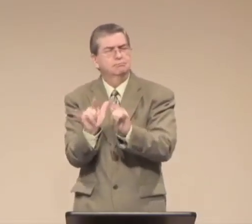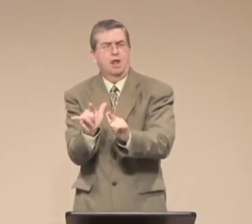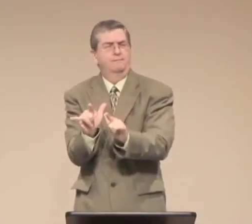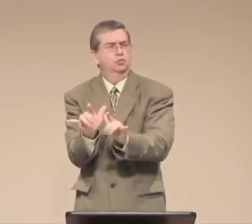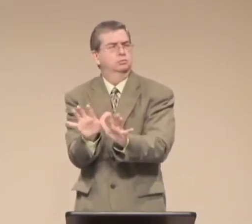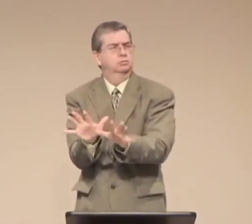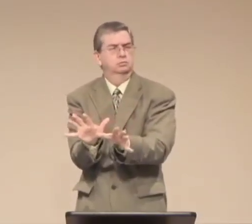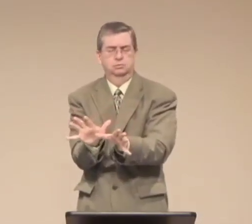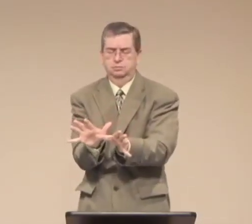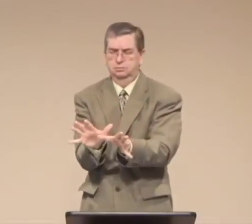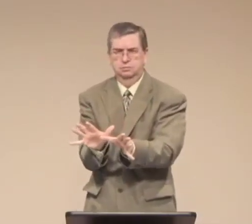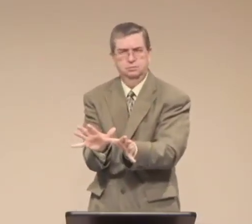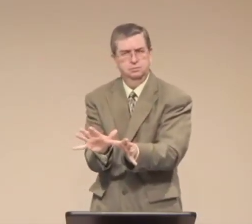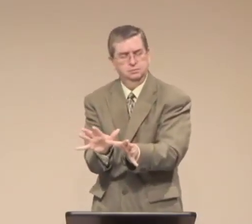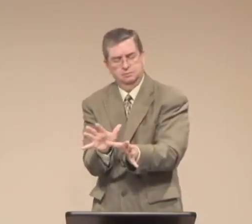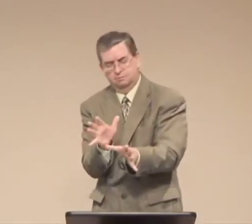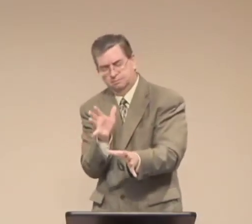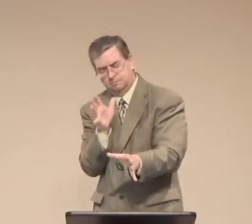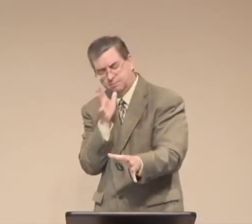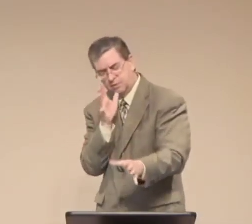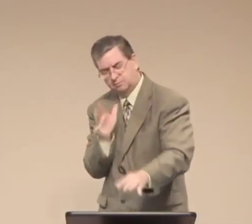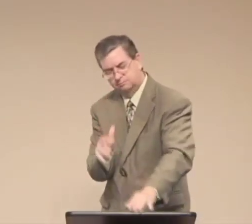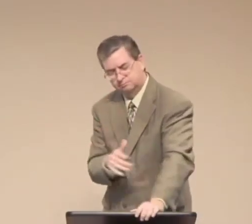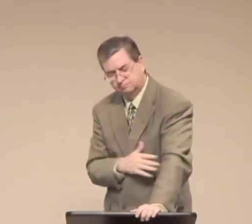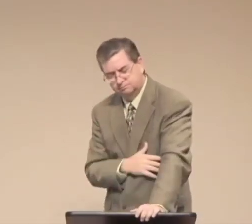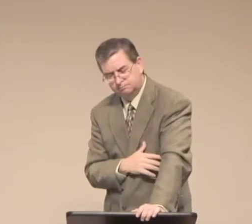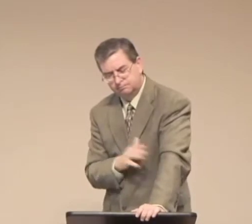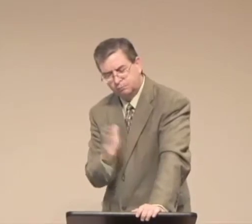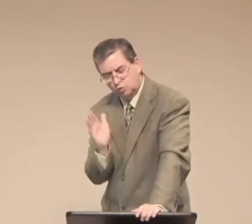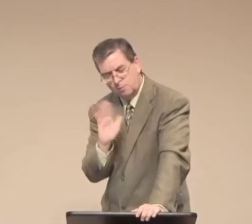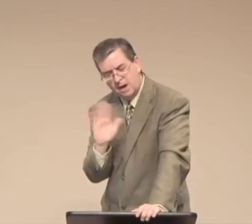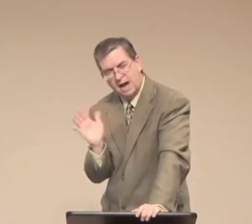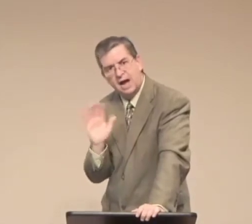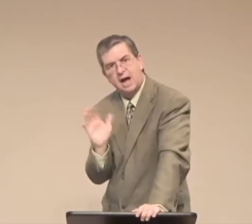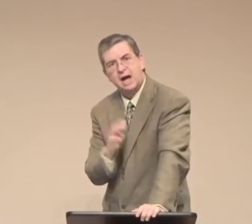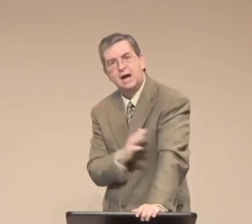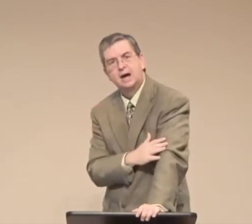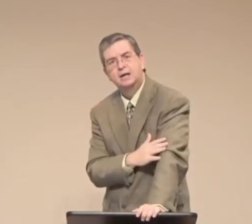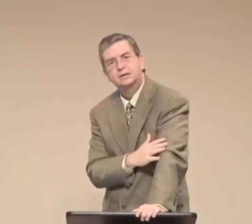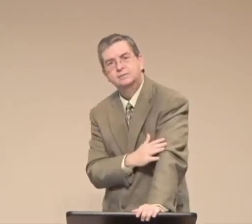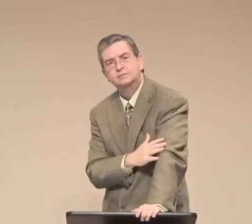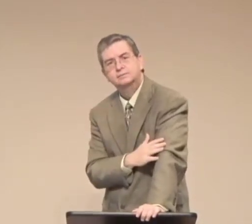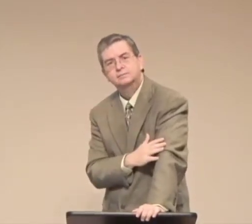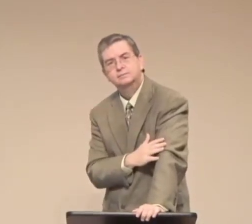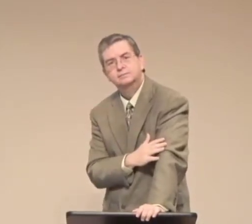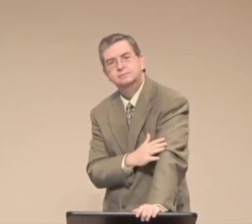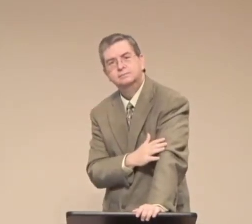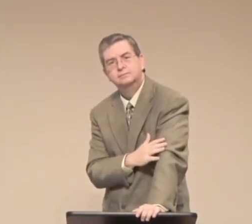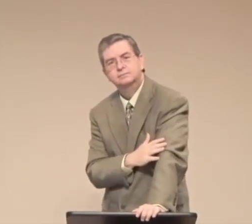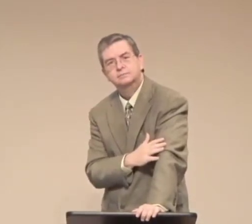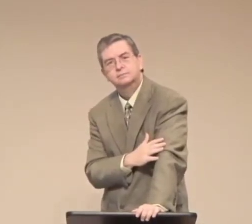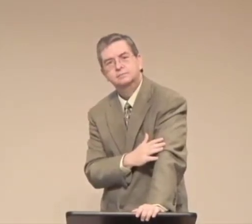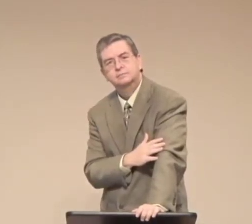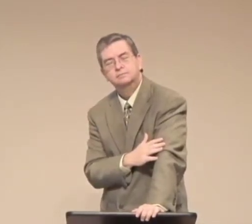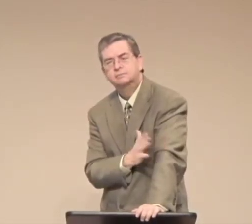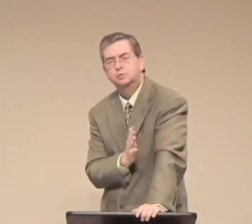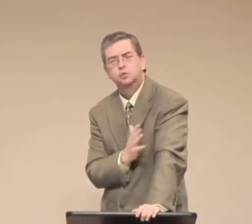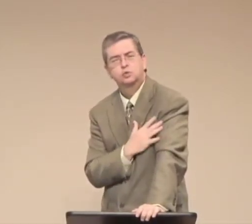But I still loved her very deeply because she was my mom. And I wanted to